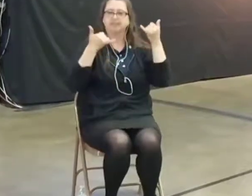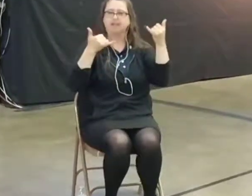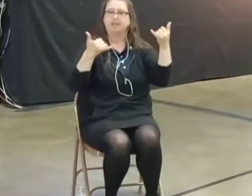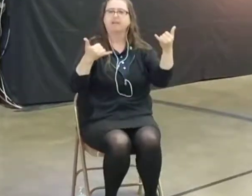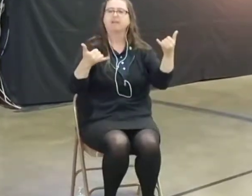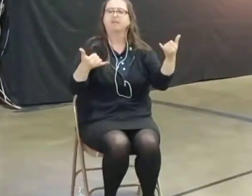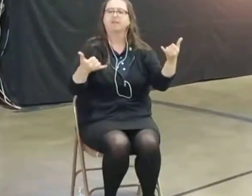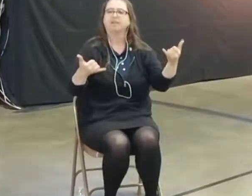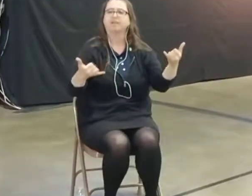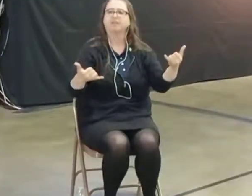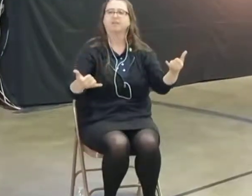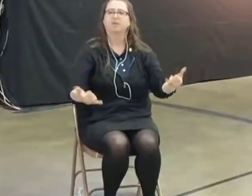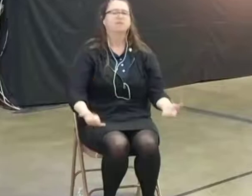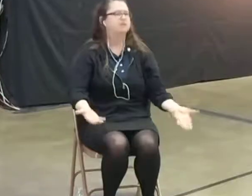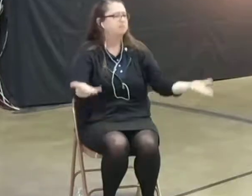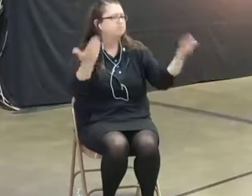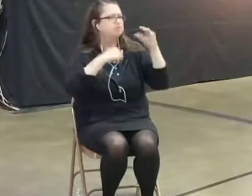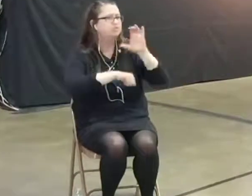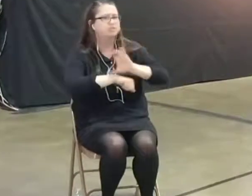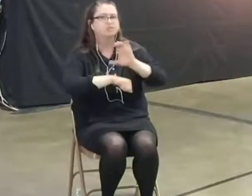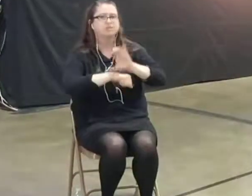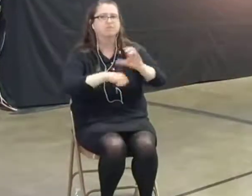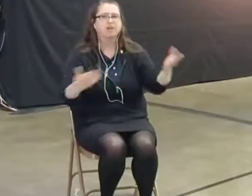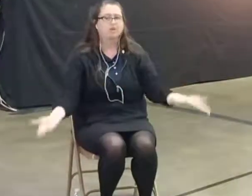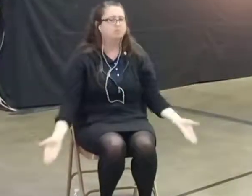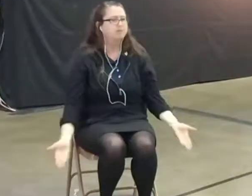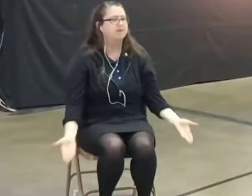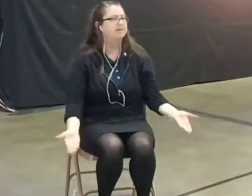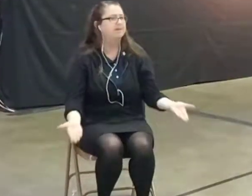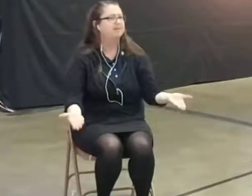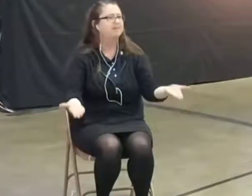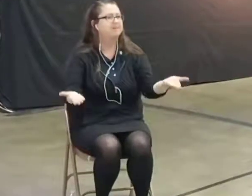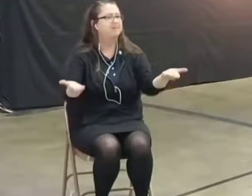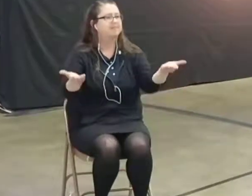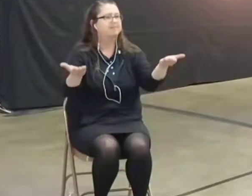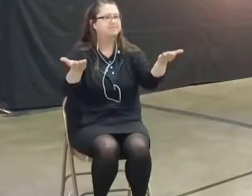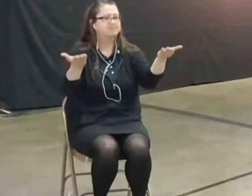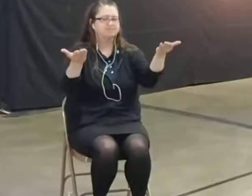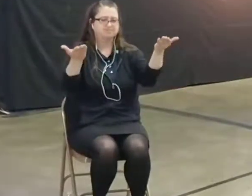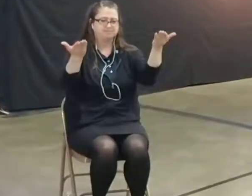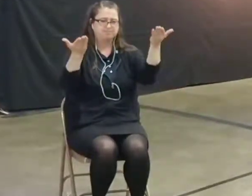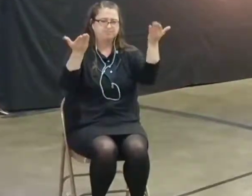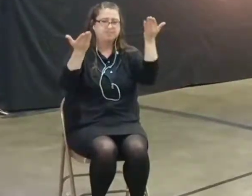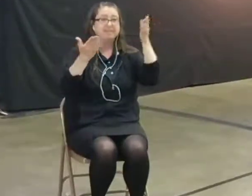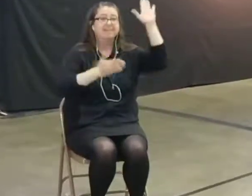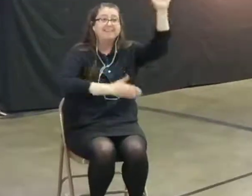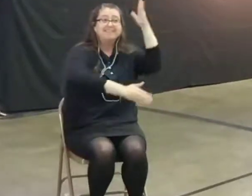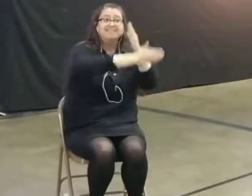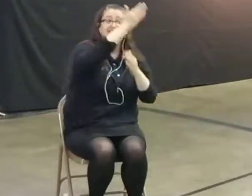now. Come, church, arise. Love with His